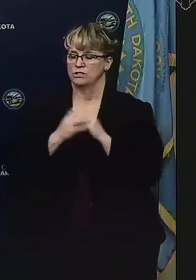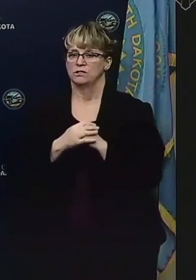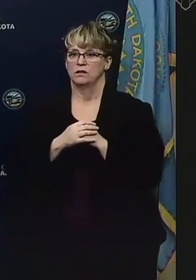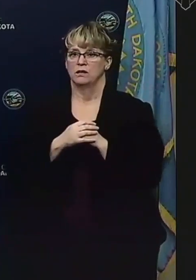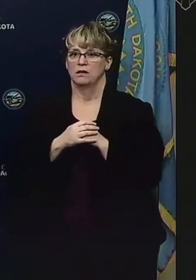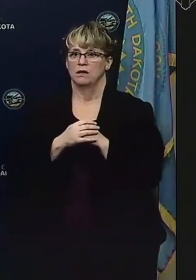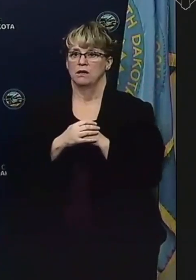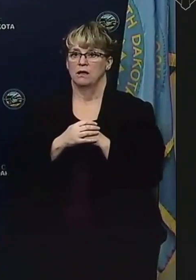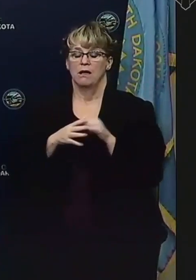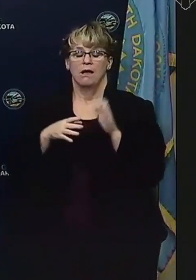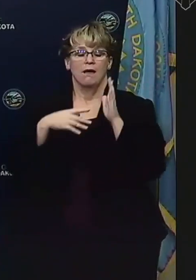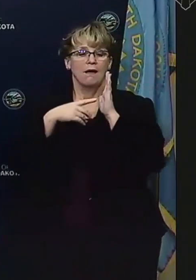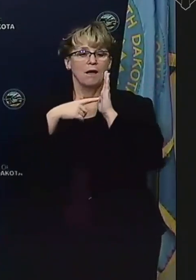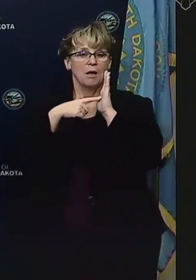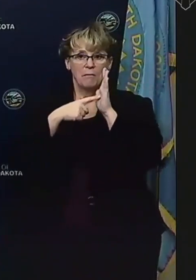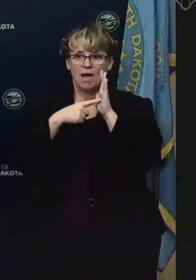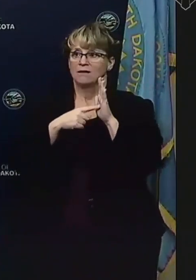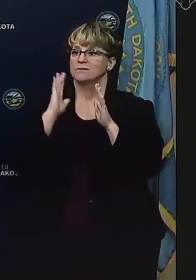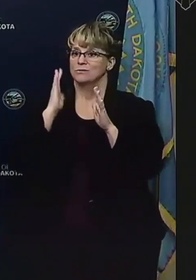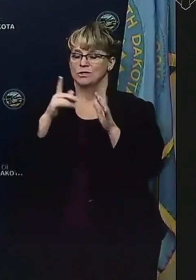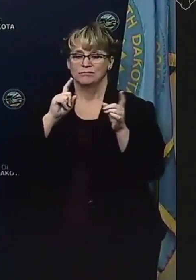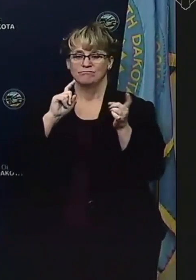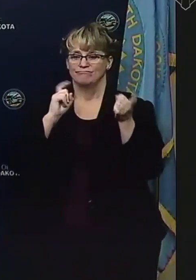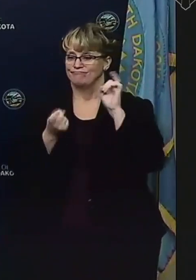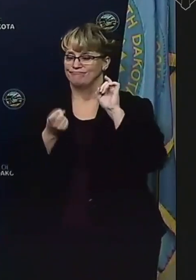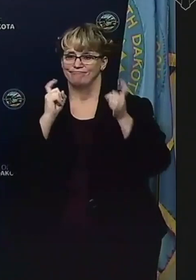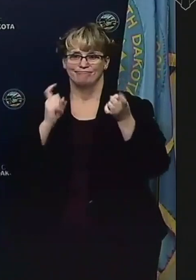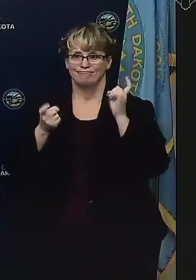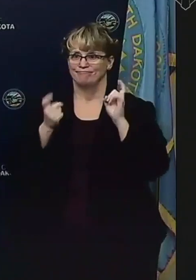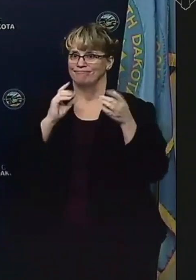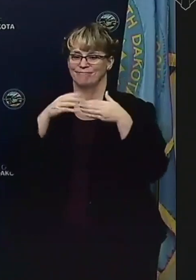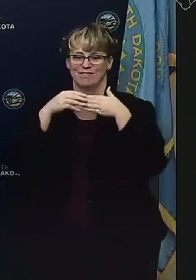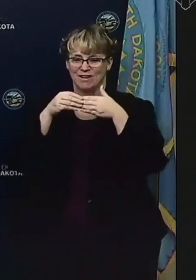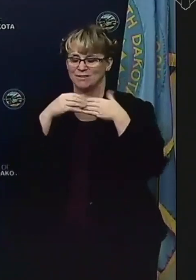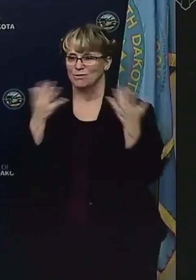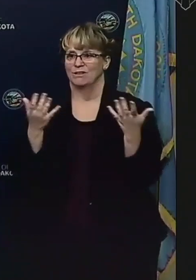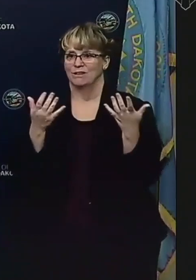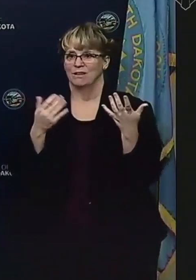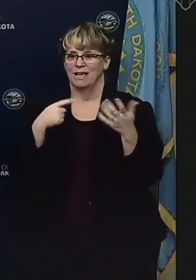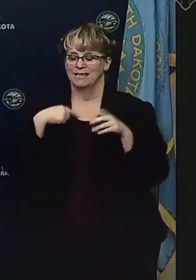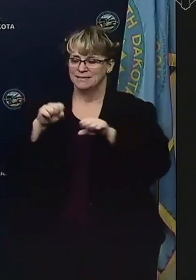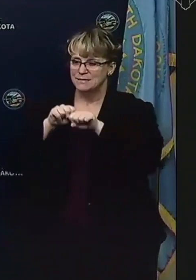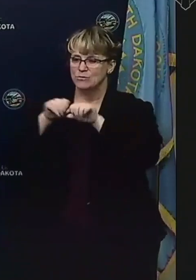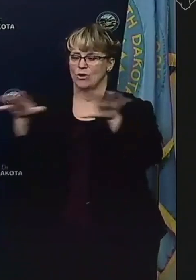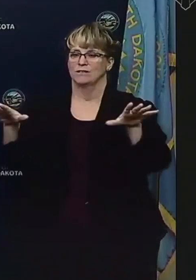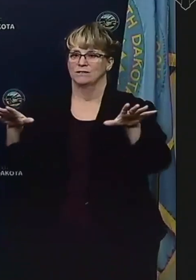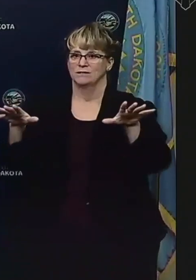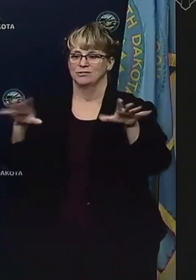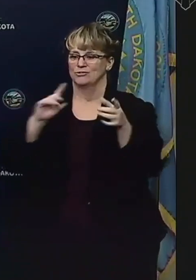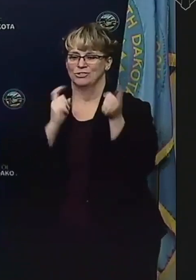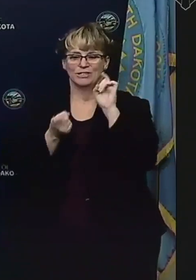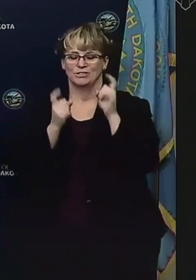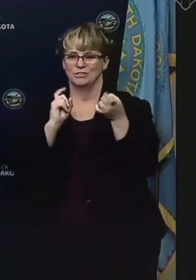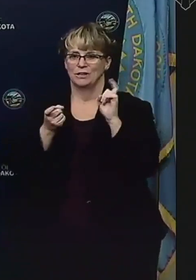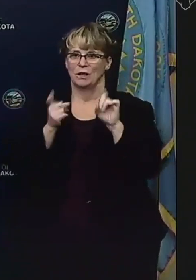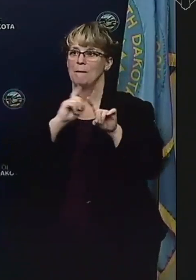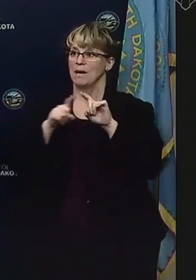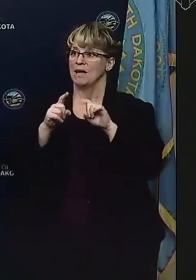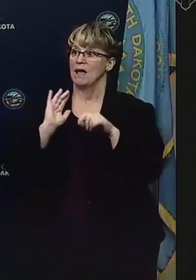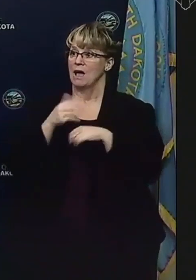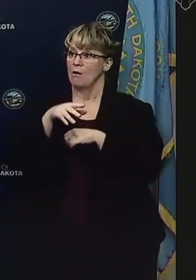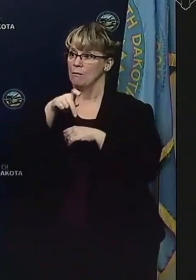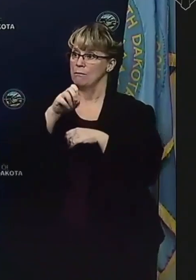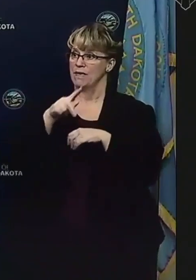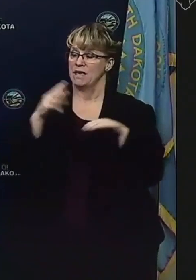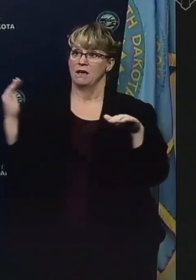Models are dynamic. They will continue to change, and this is a virus. It is fluid. But we have cut our peak, and